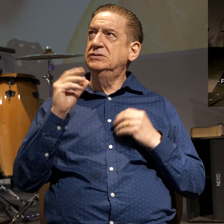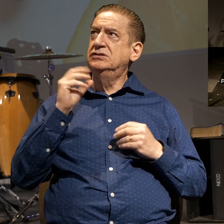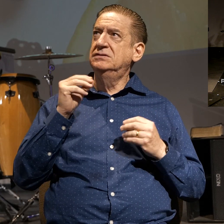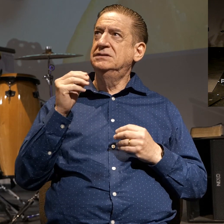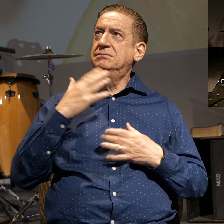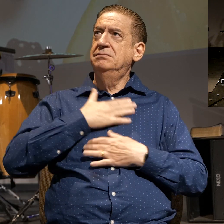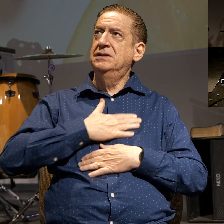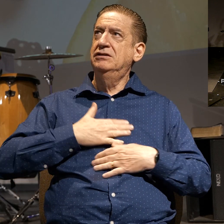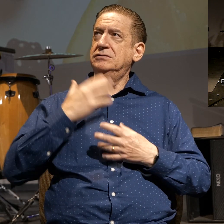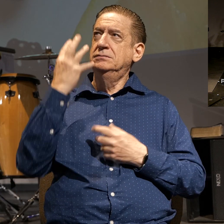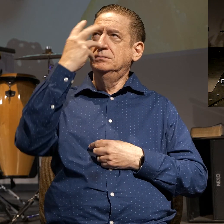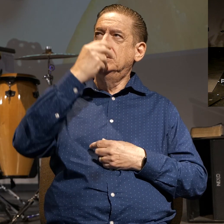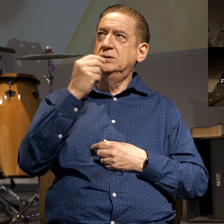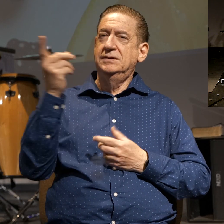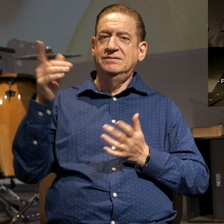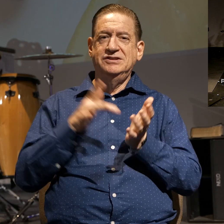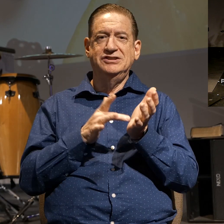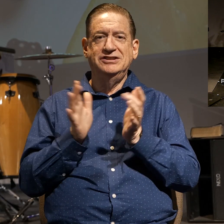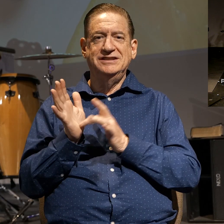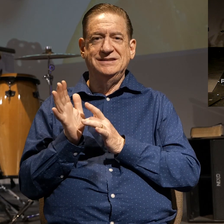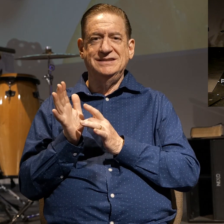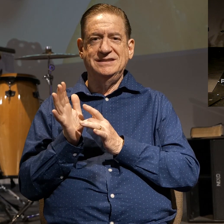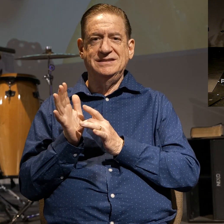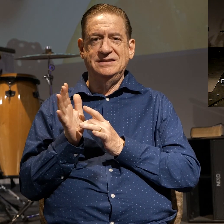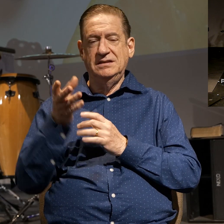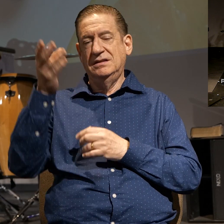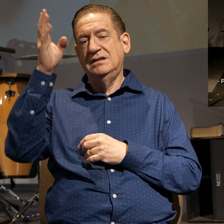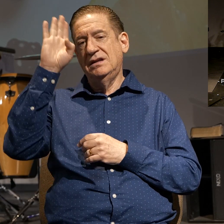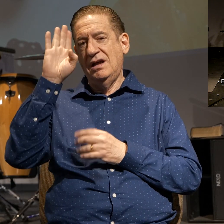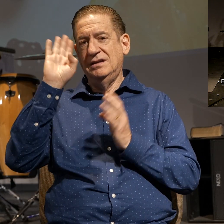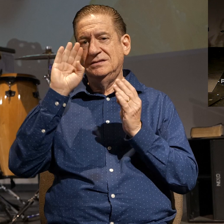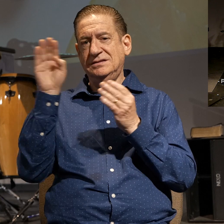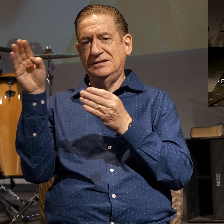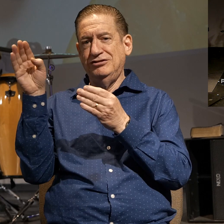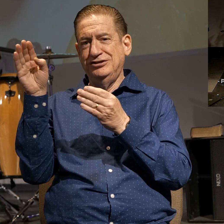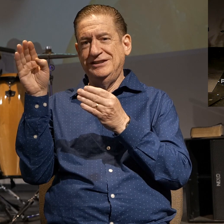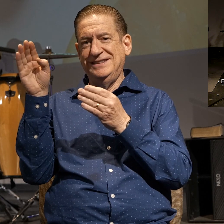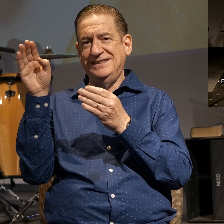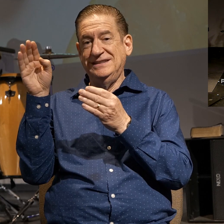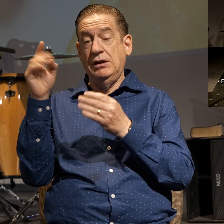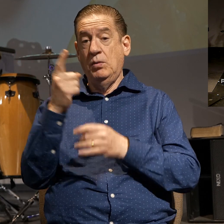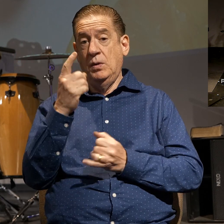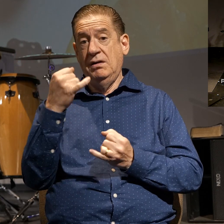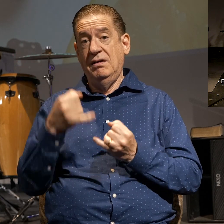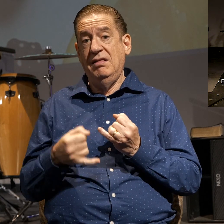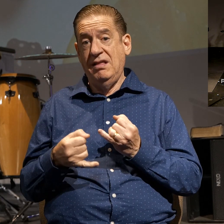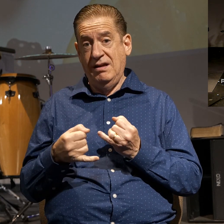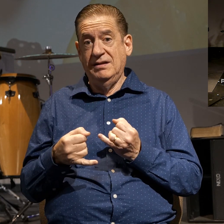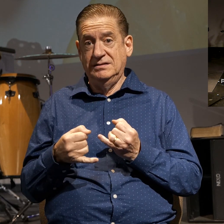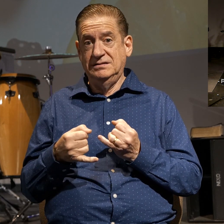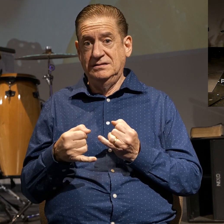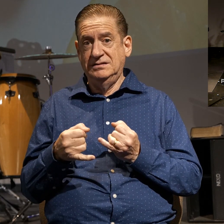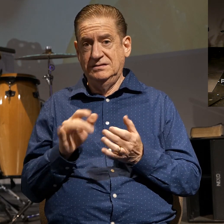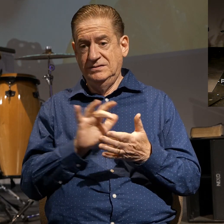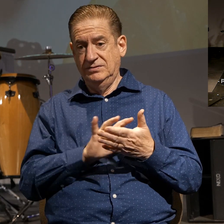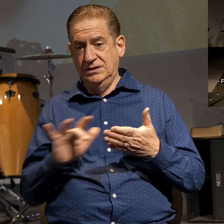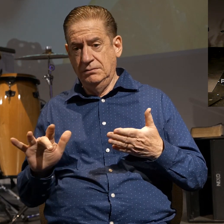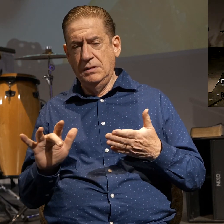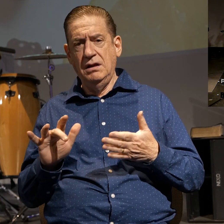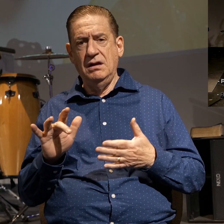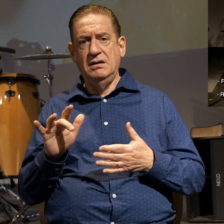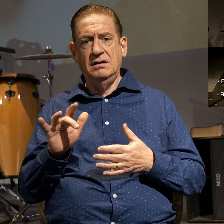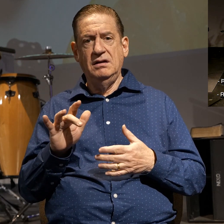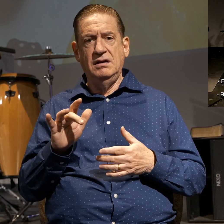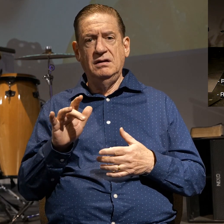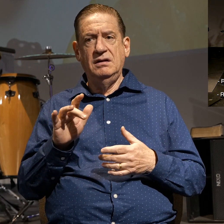the beauty of Jesus God-centeredness now one last fill in the blank finished relationships